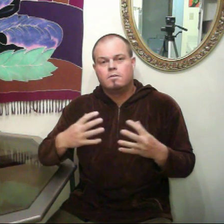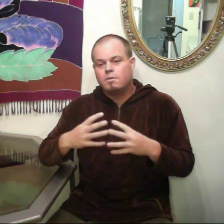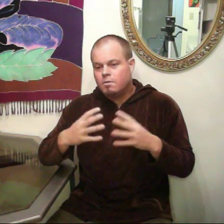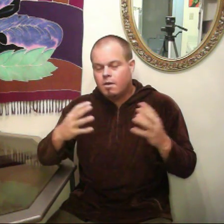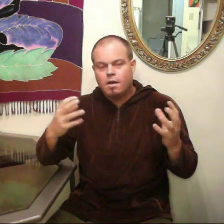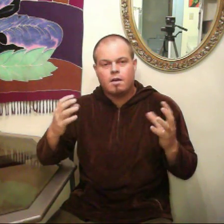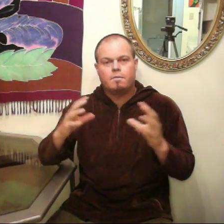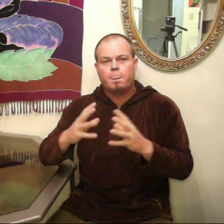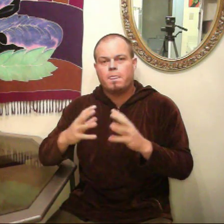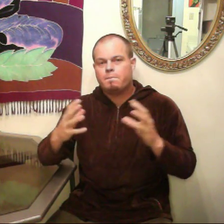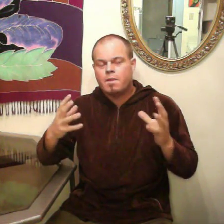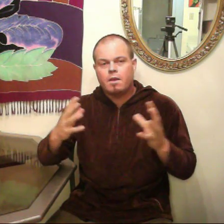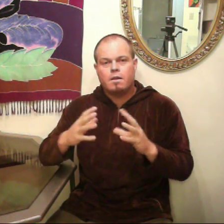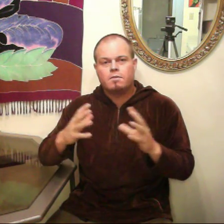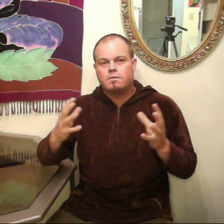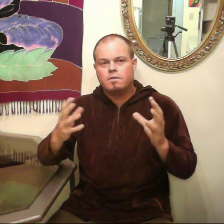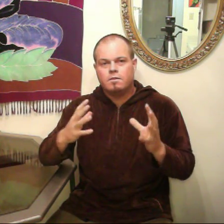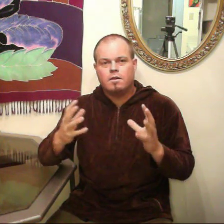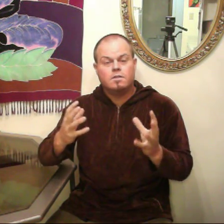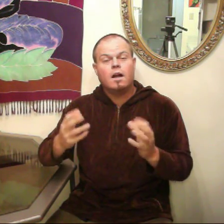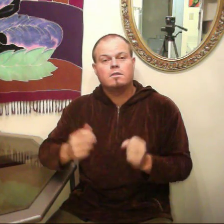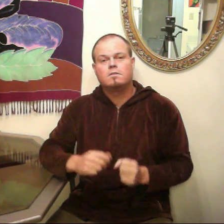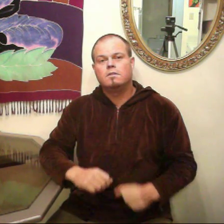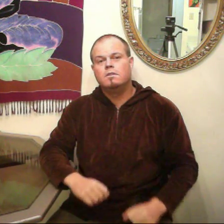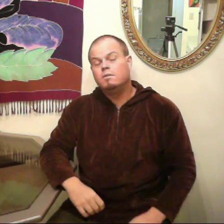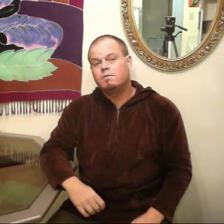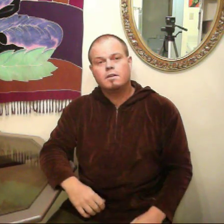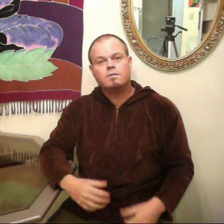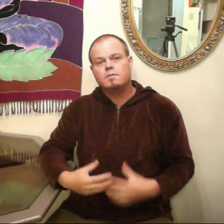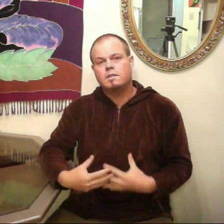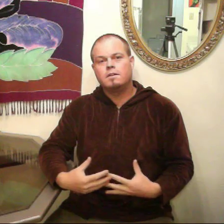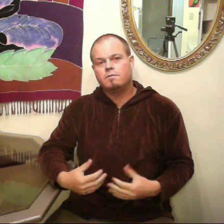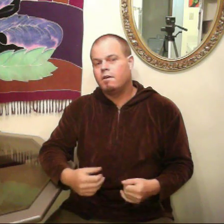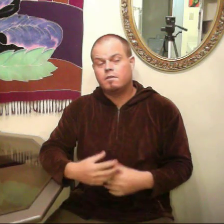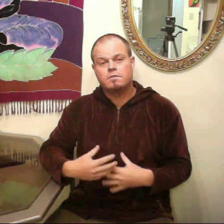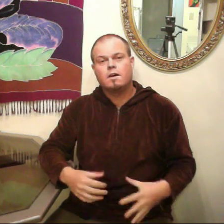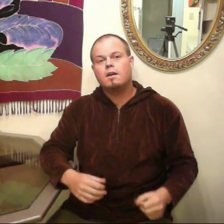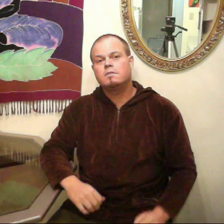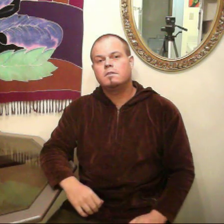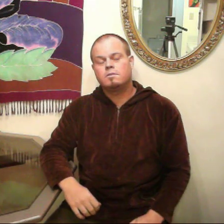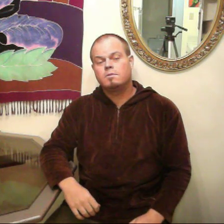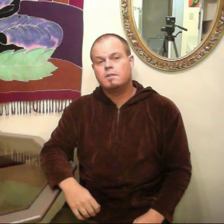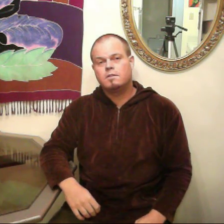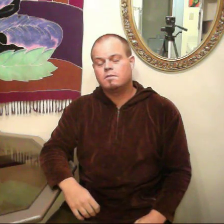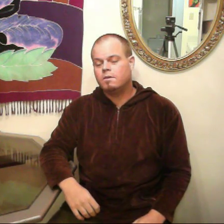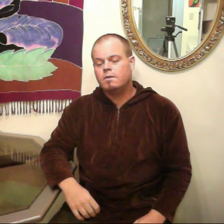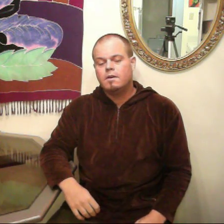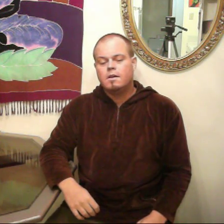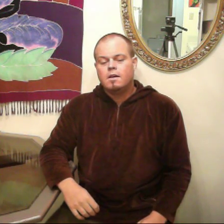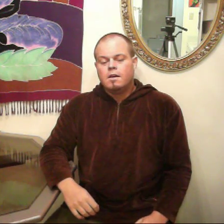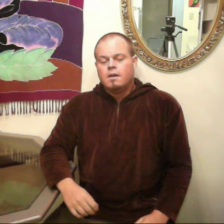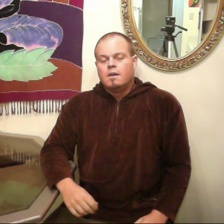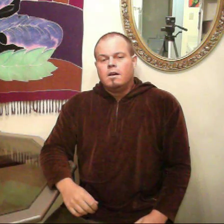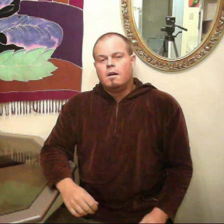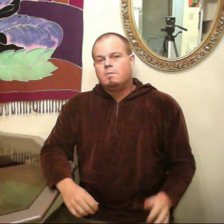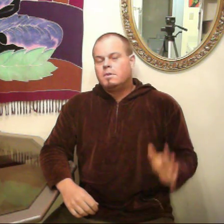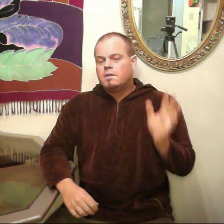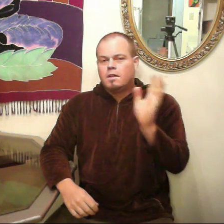adjust to the new frequency of all those toxins released. So, I mean, besides